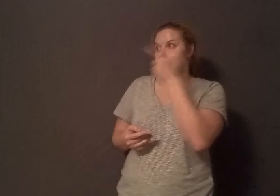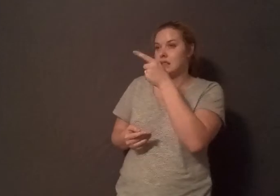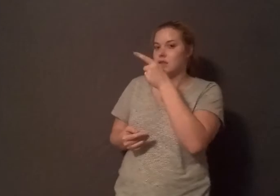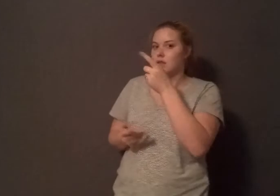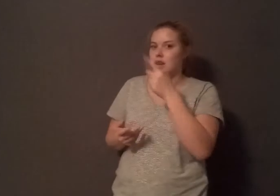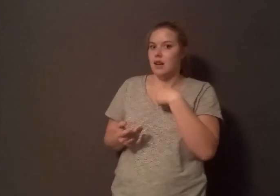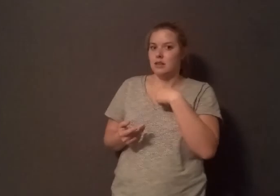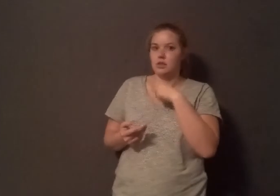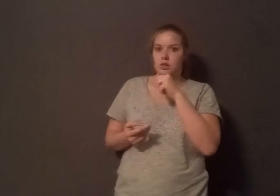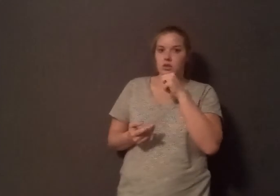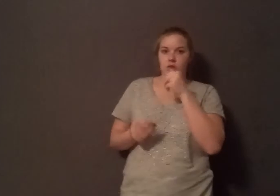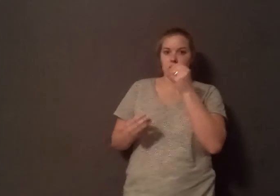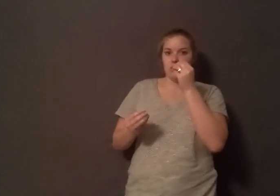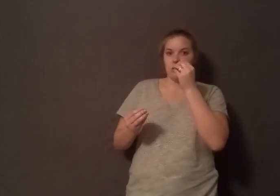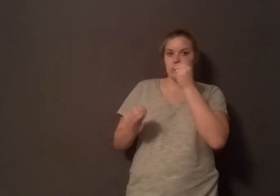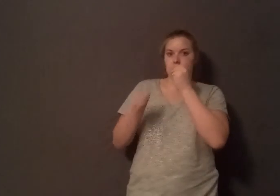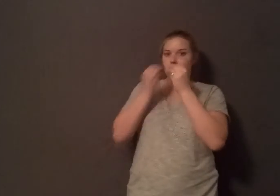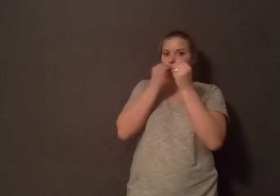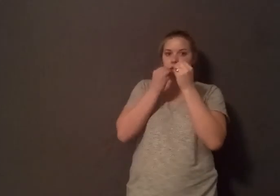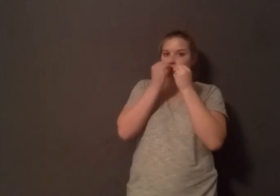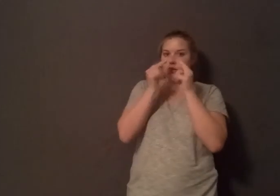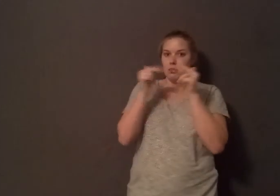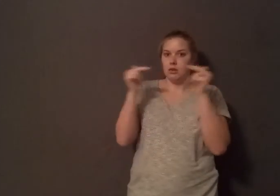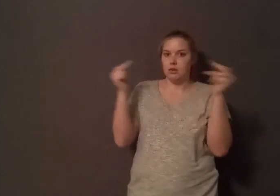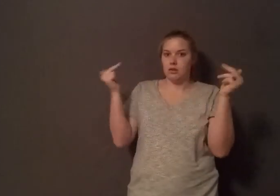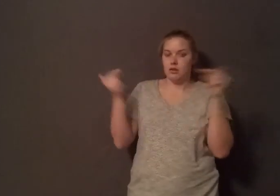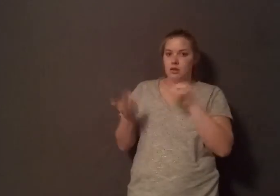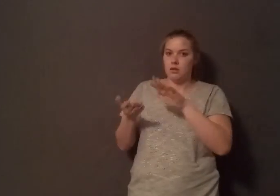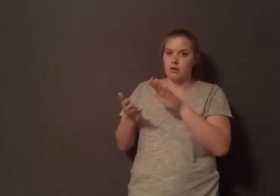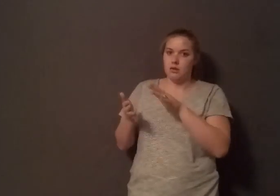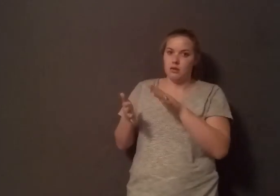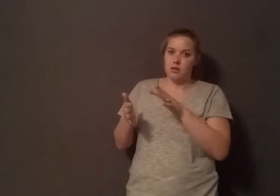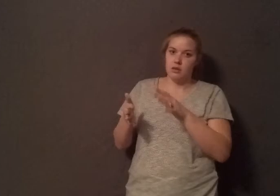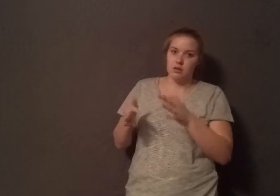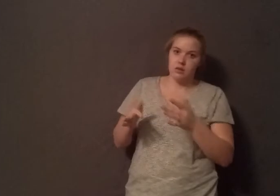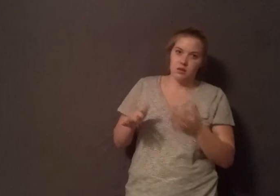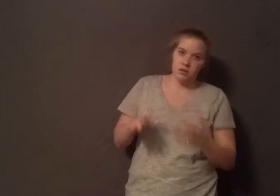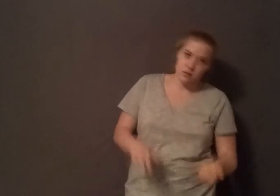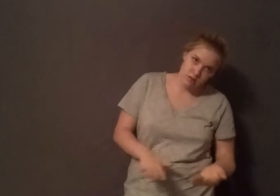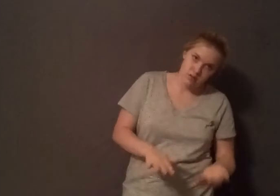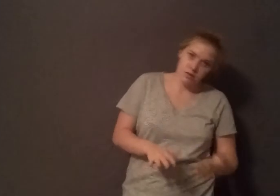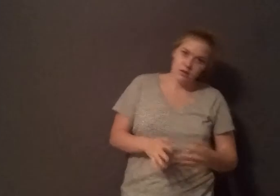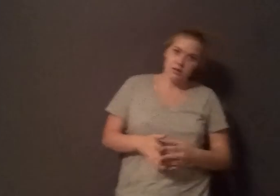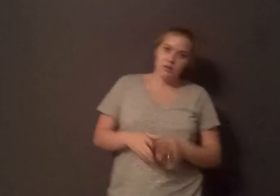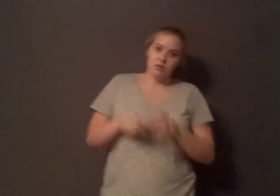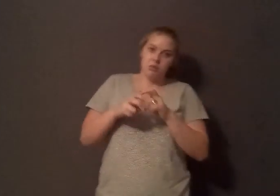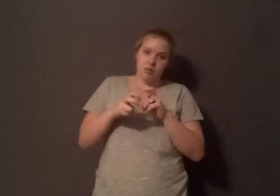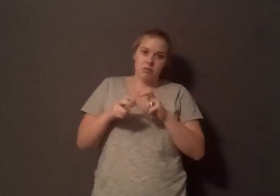they die, they go into a box, and they decompose because they swell from special heat. A truck come